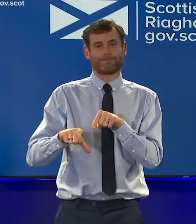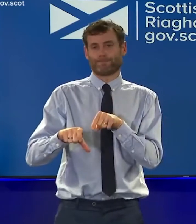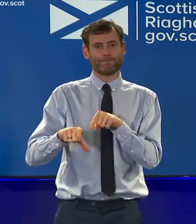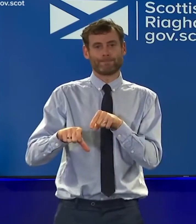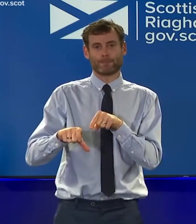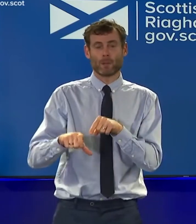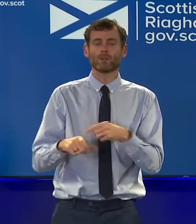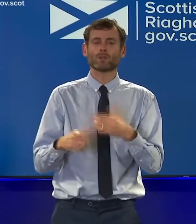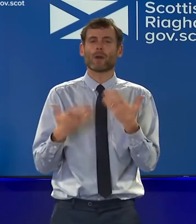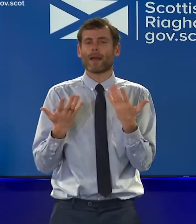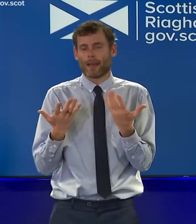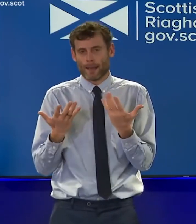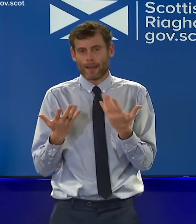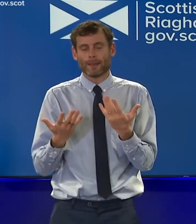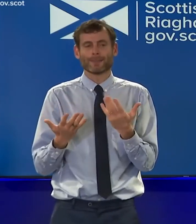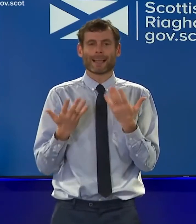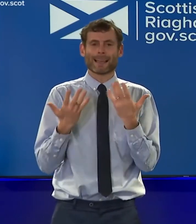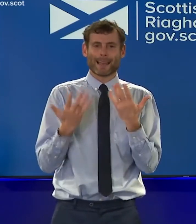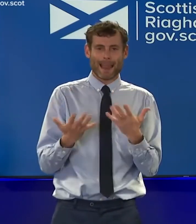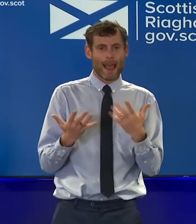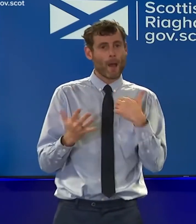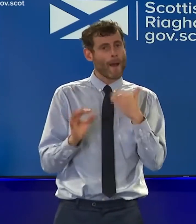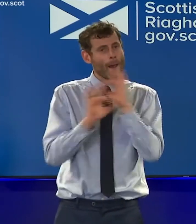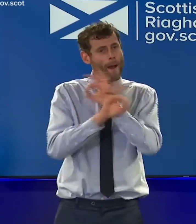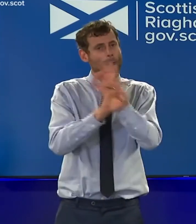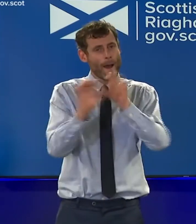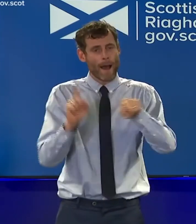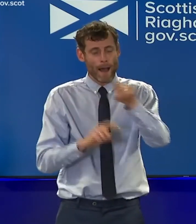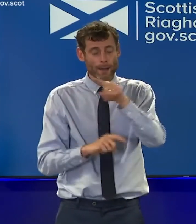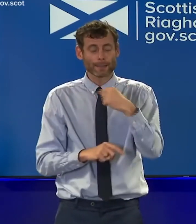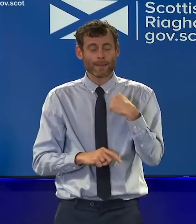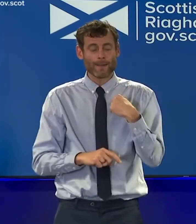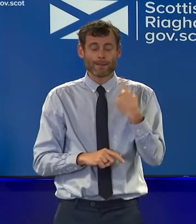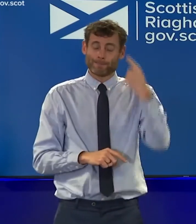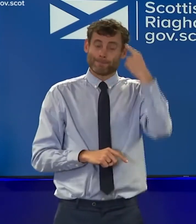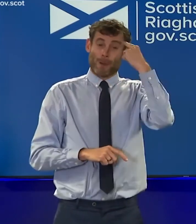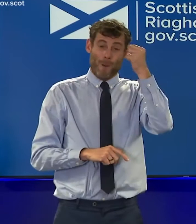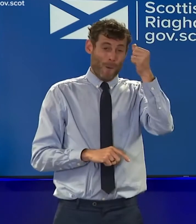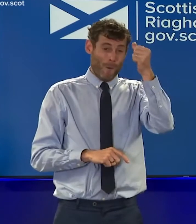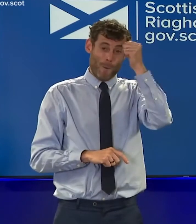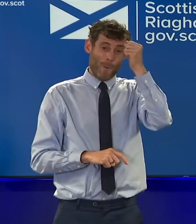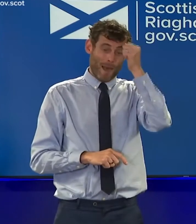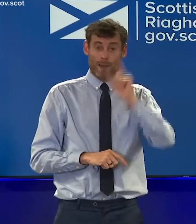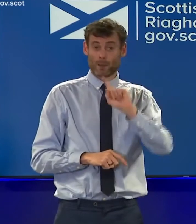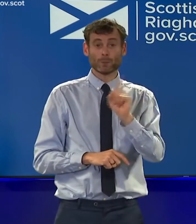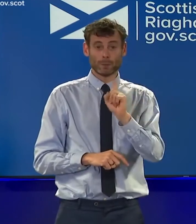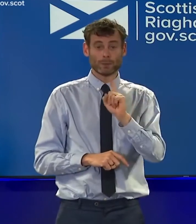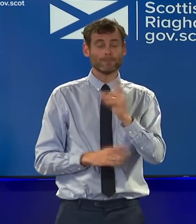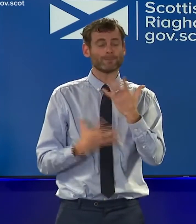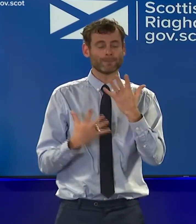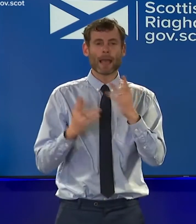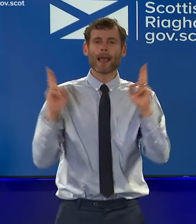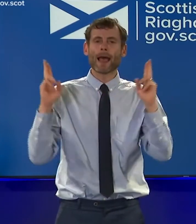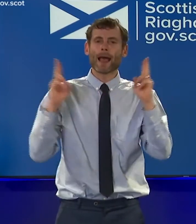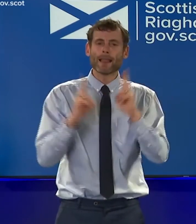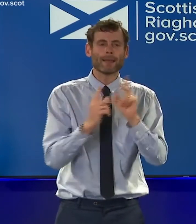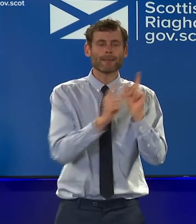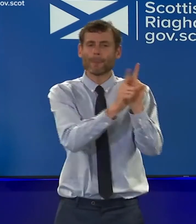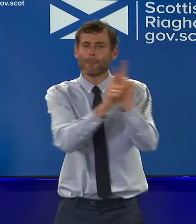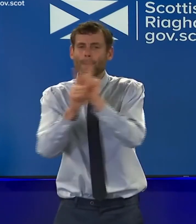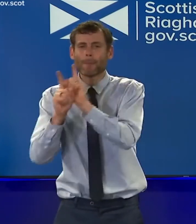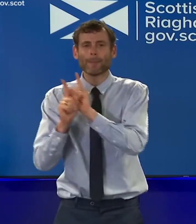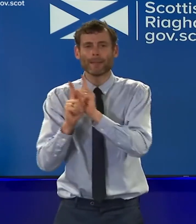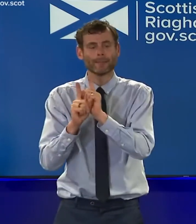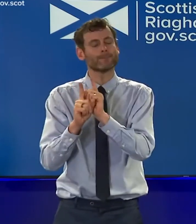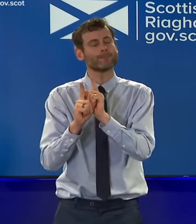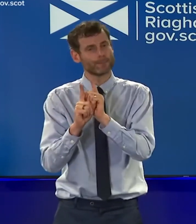I am acutely aware that the steps we're asking people to take just now, particularly that advice to limit social contacts, is having a